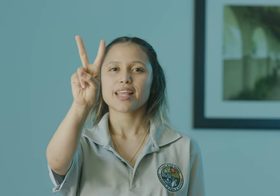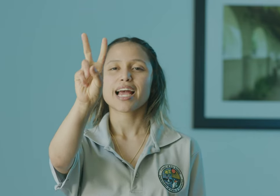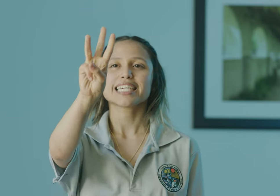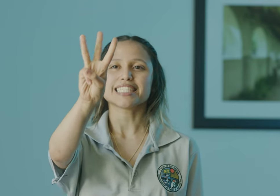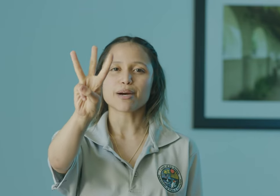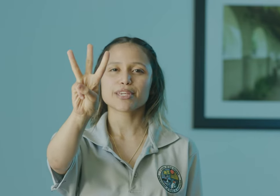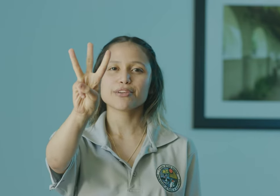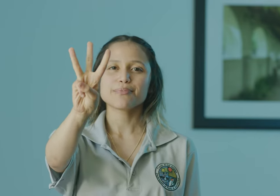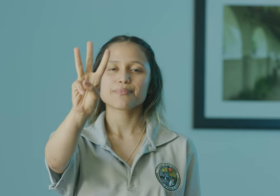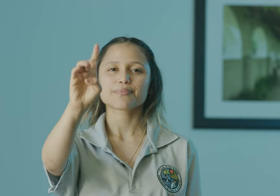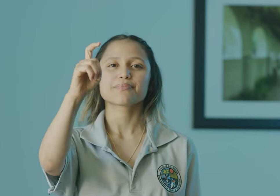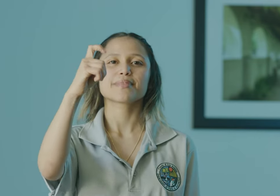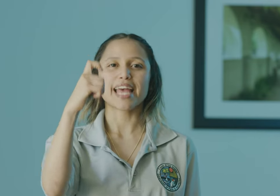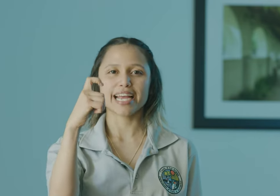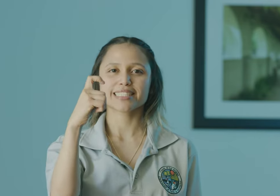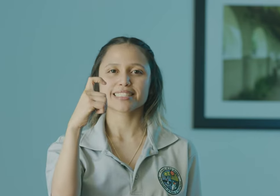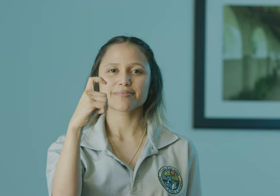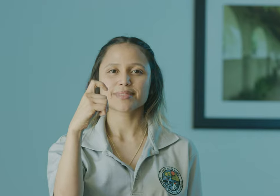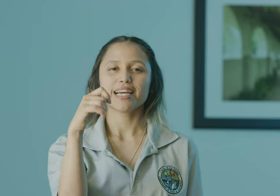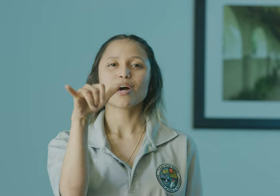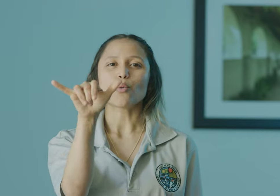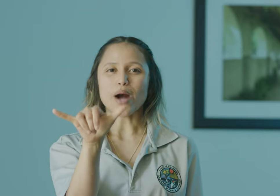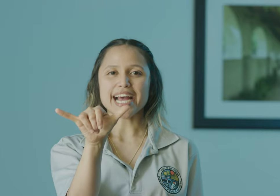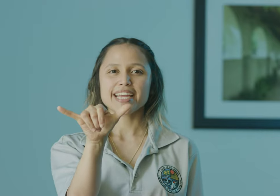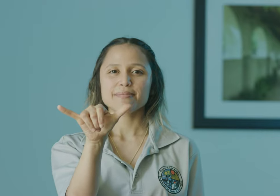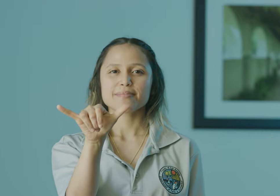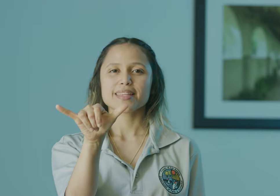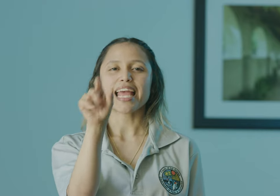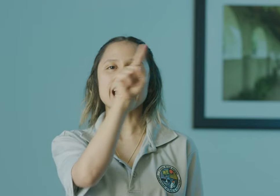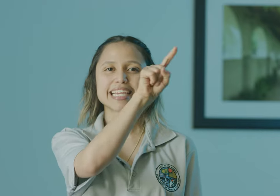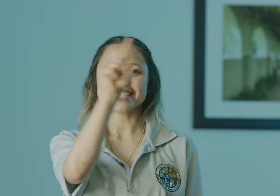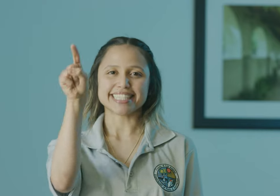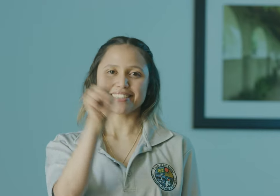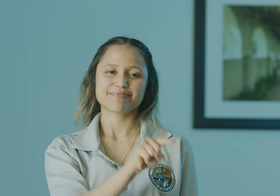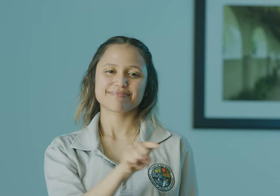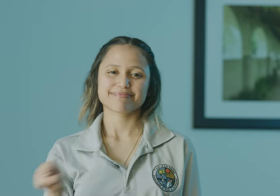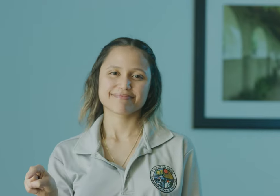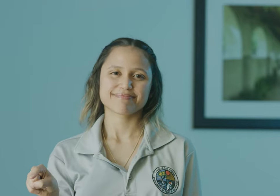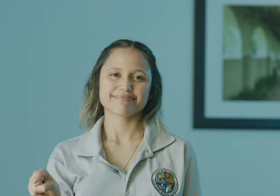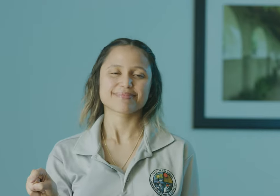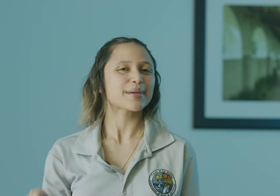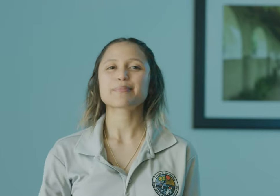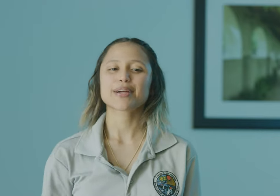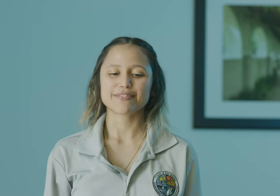W. X. Y. And Z. Perfect.